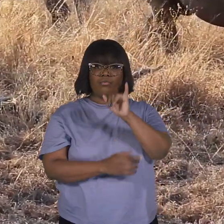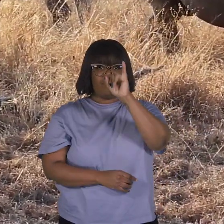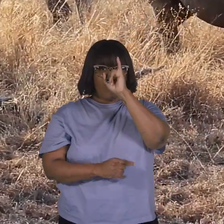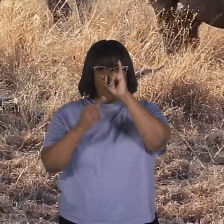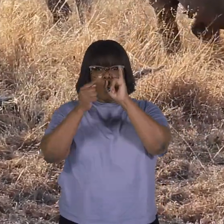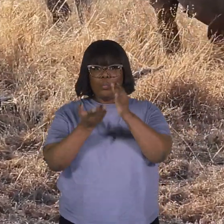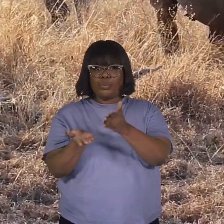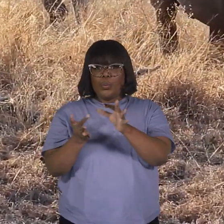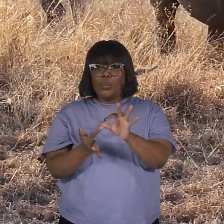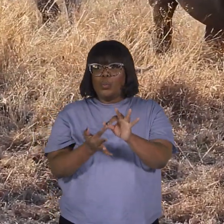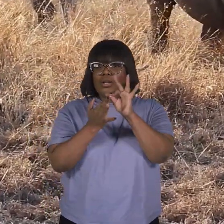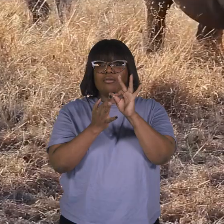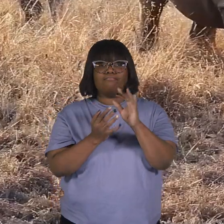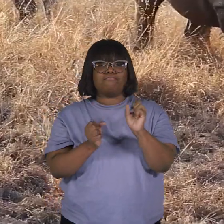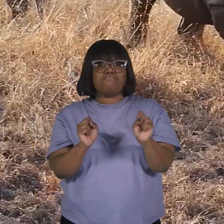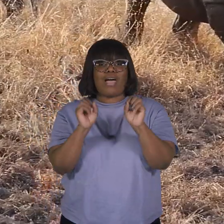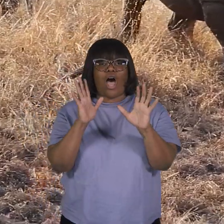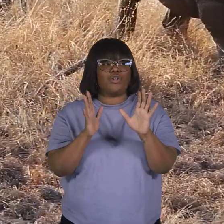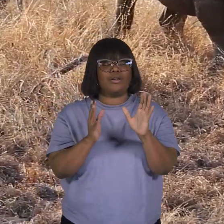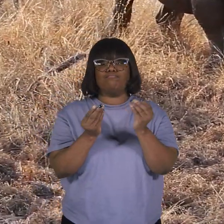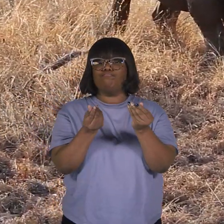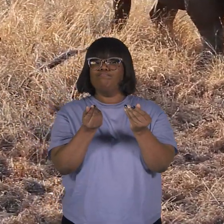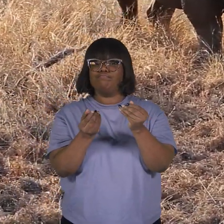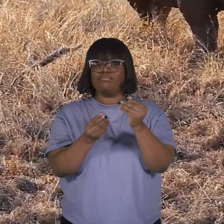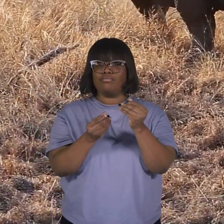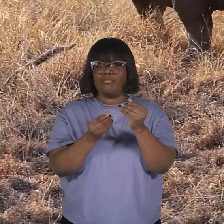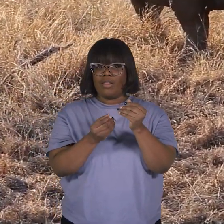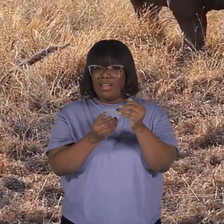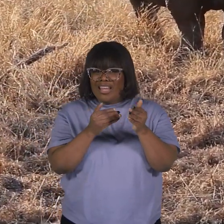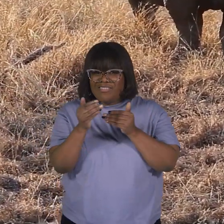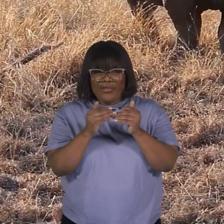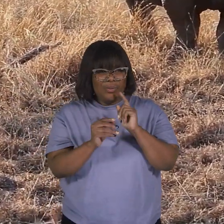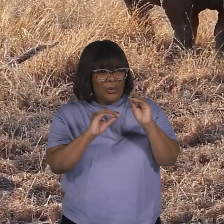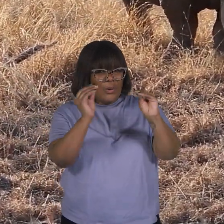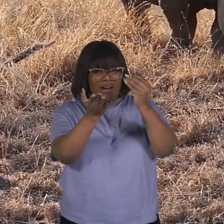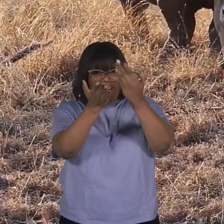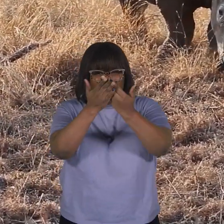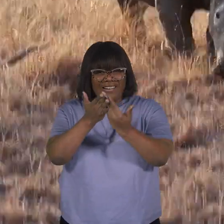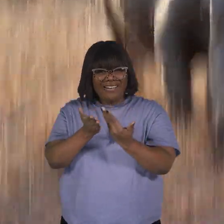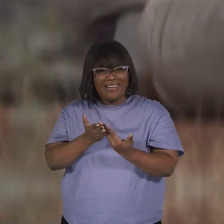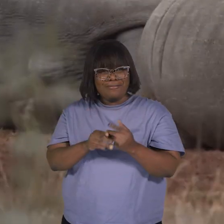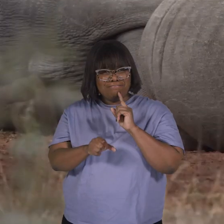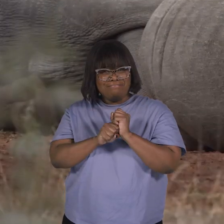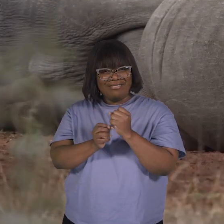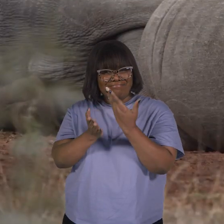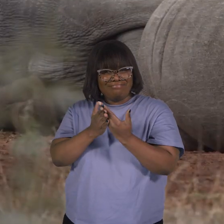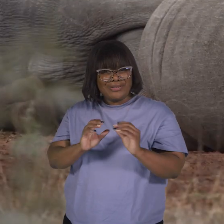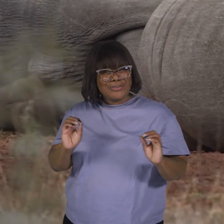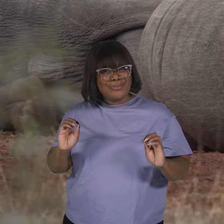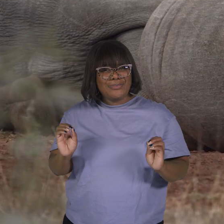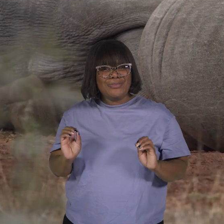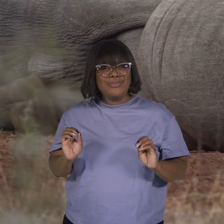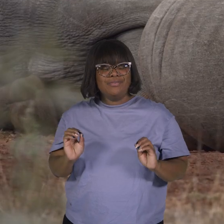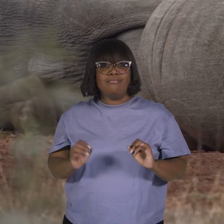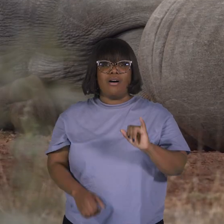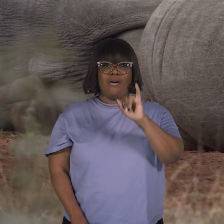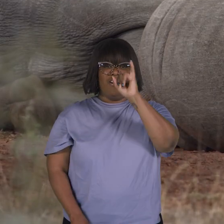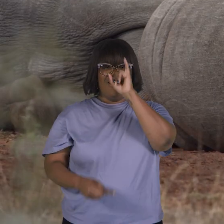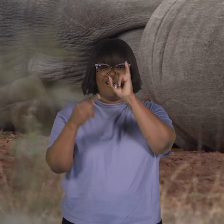magical properties, even though no scientific proof of this exists. The horn of a rhino is used in traditional